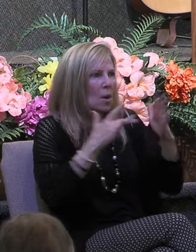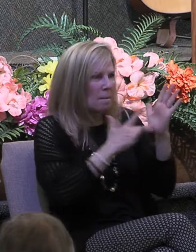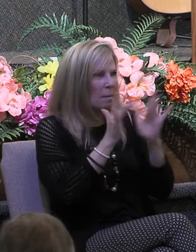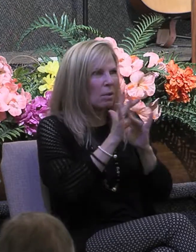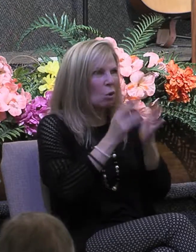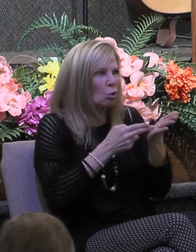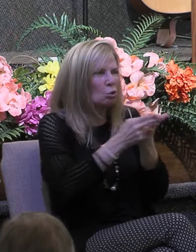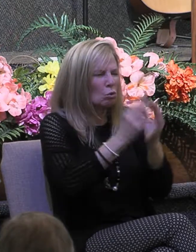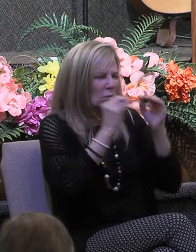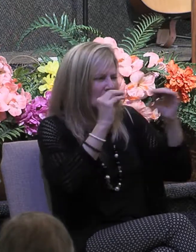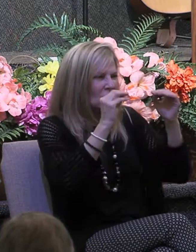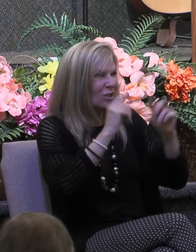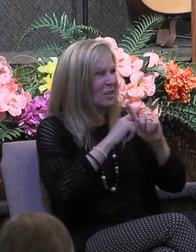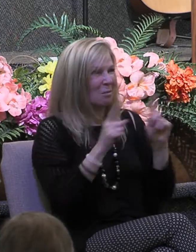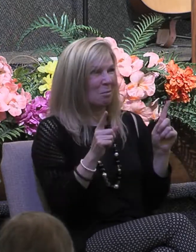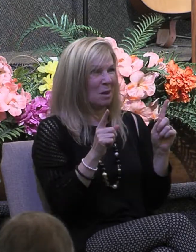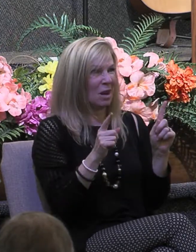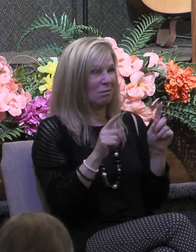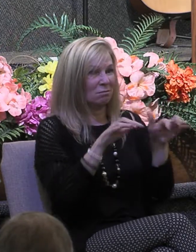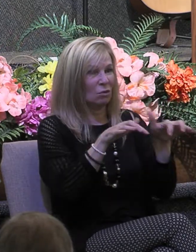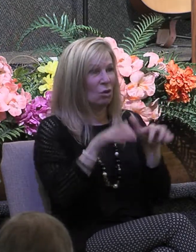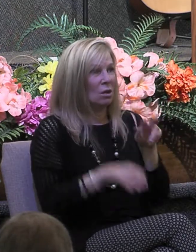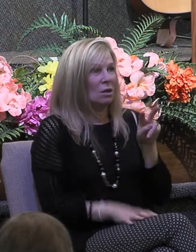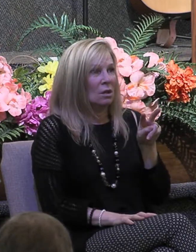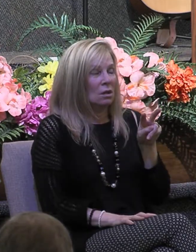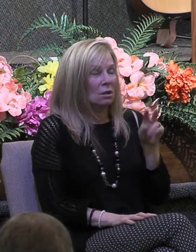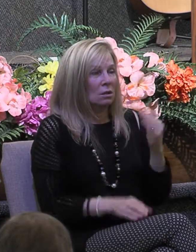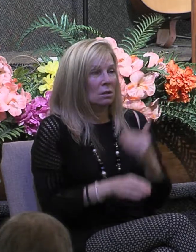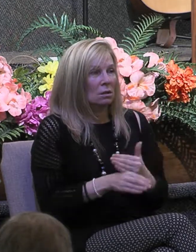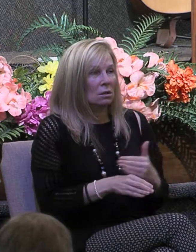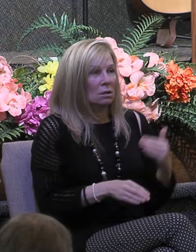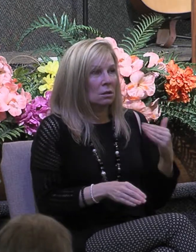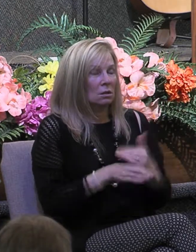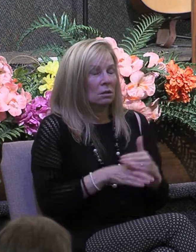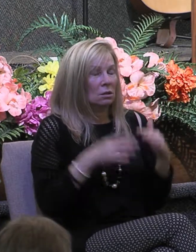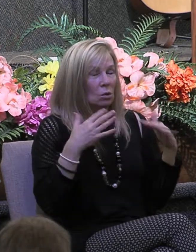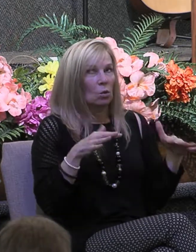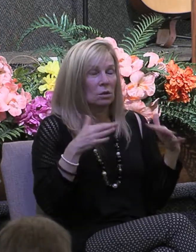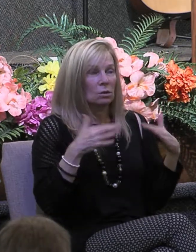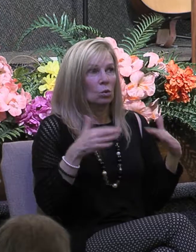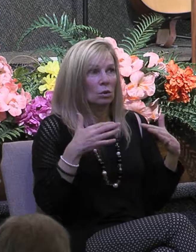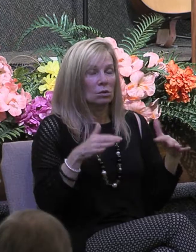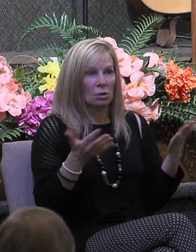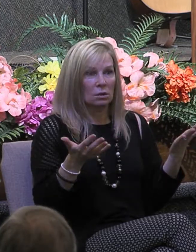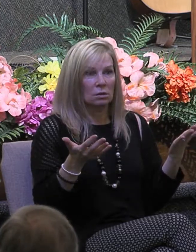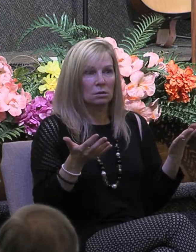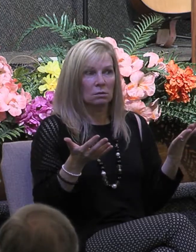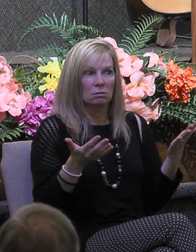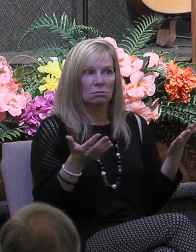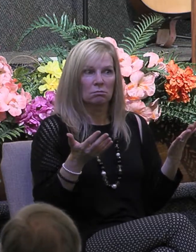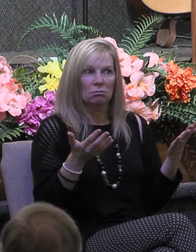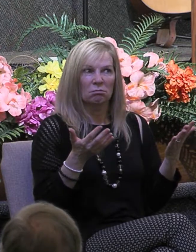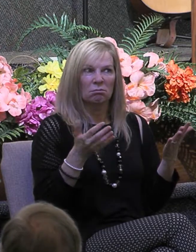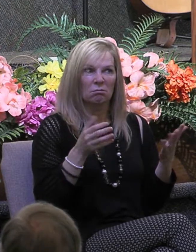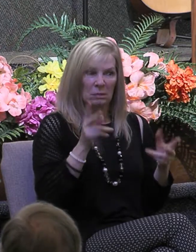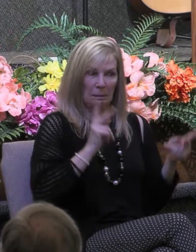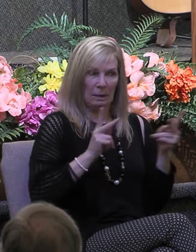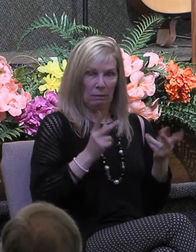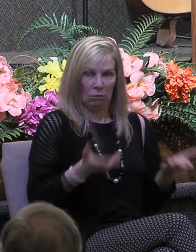nothing more than a loud irritating noise not only to those who are sitting under your ministry but